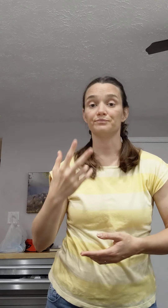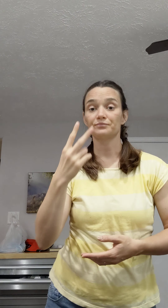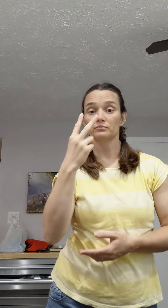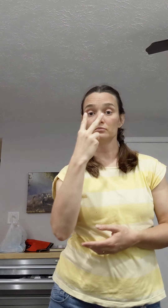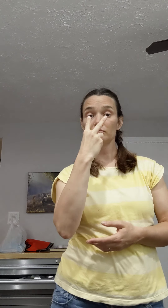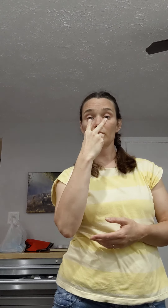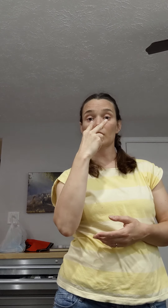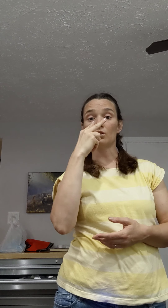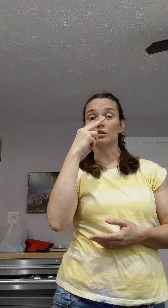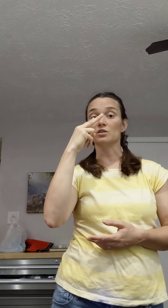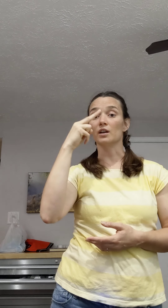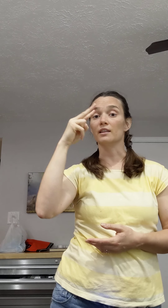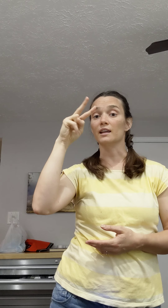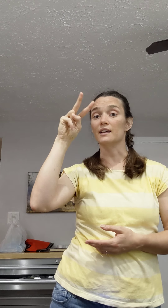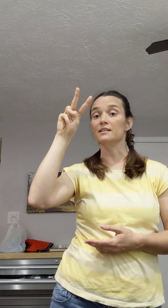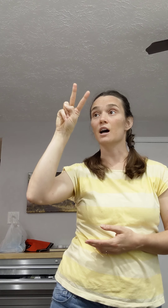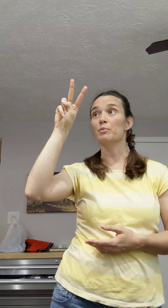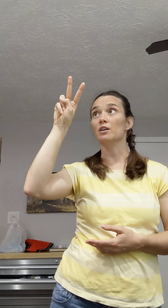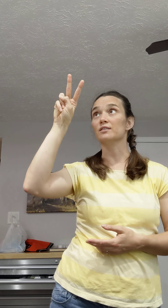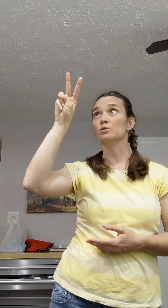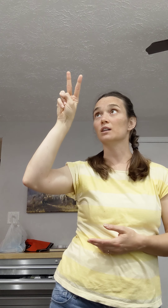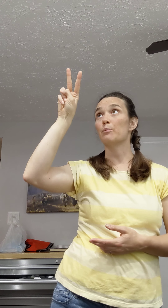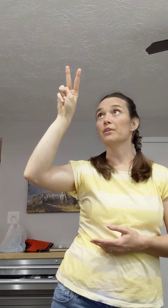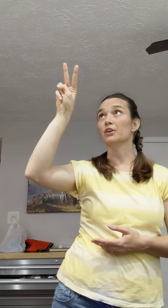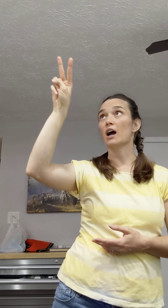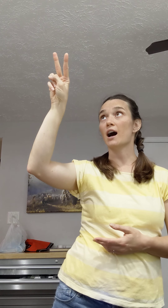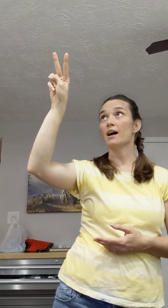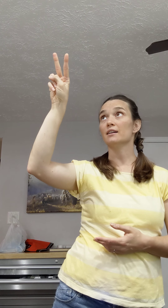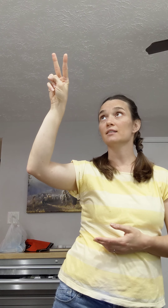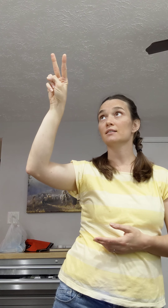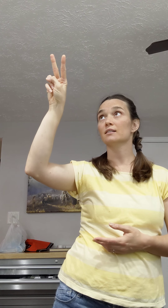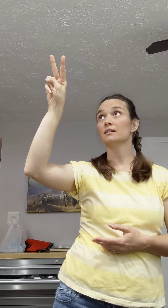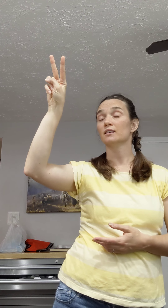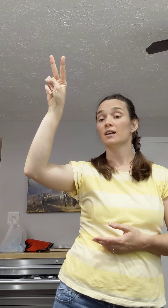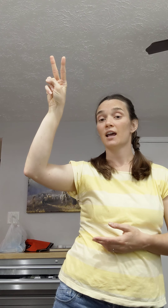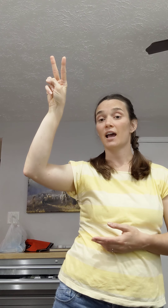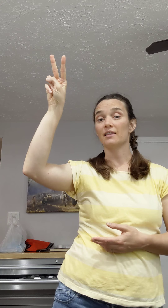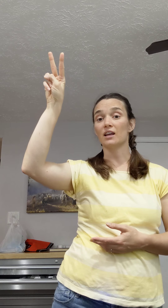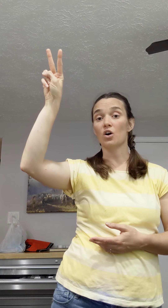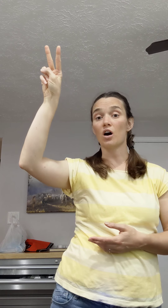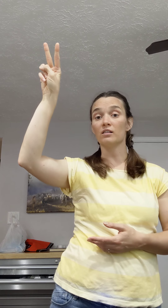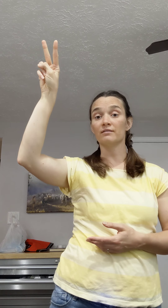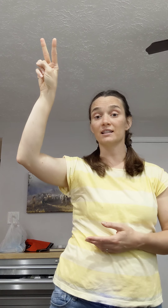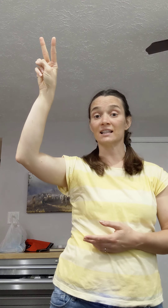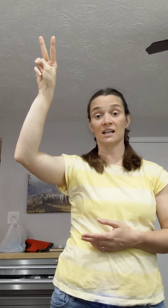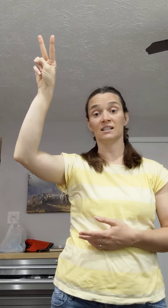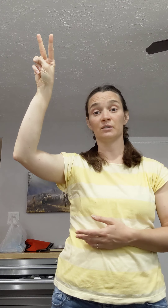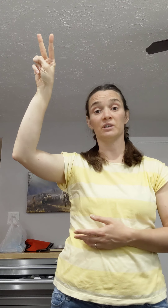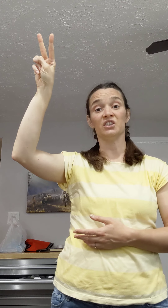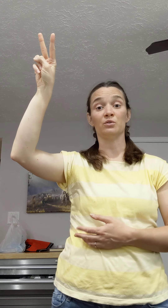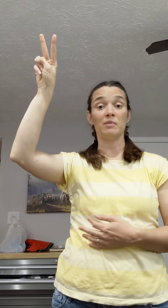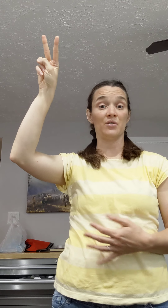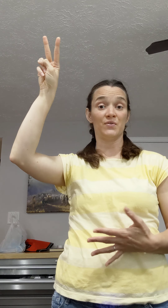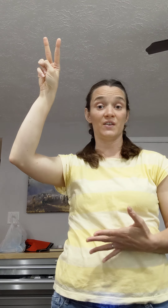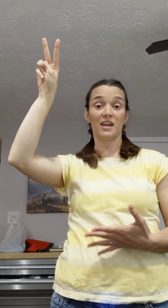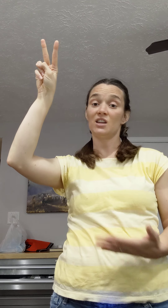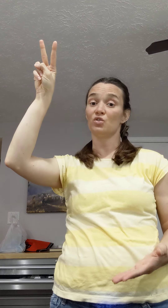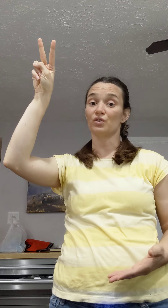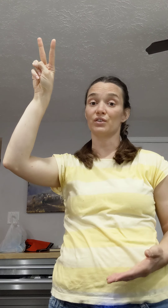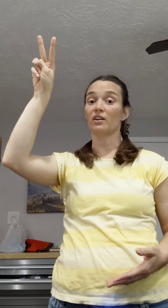you're going to take the gaze up. Also look up with your eyes. And then all of the signs that we do about the angels are